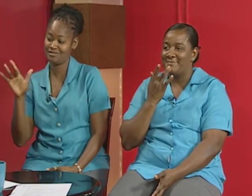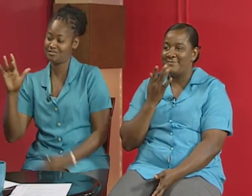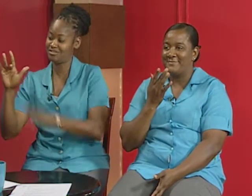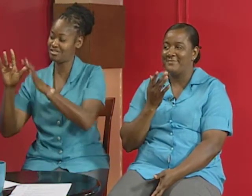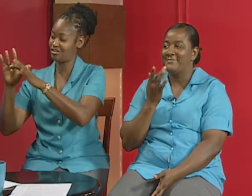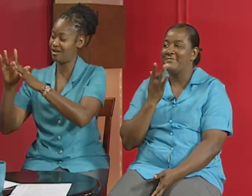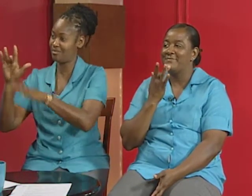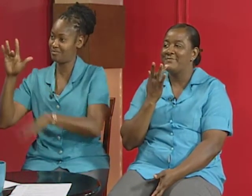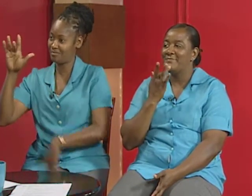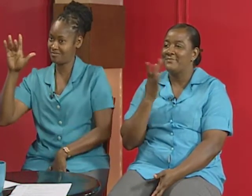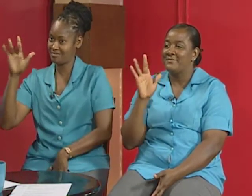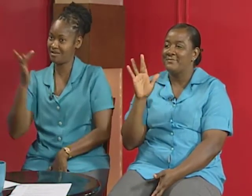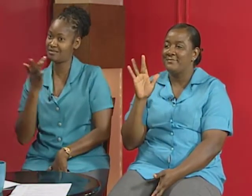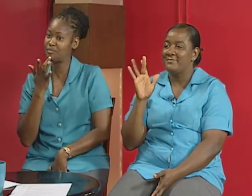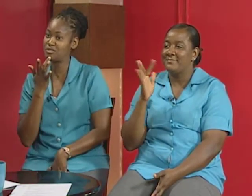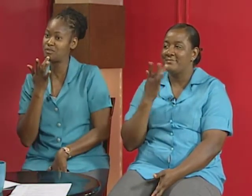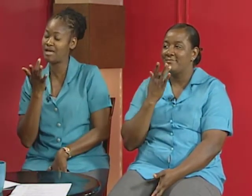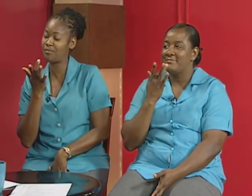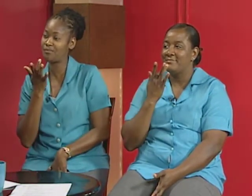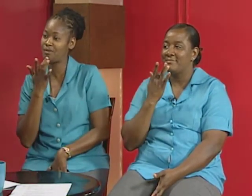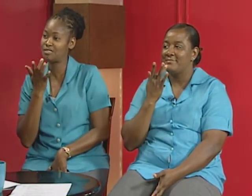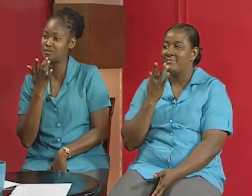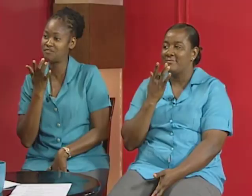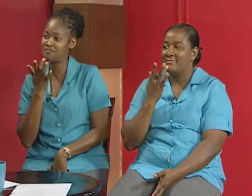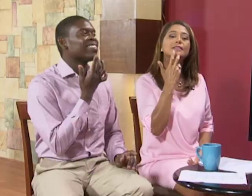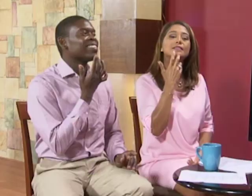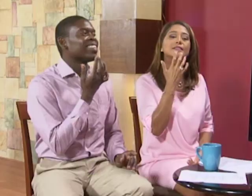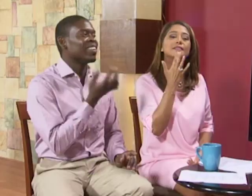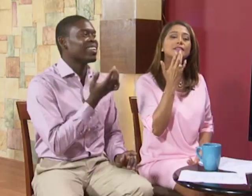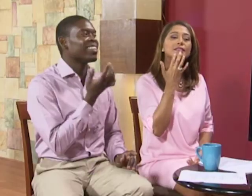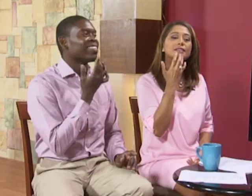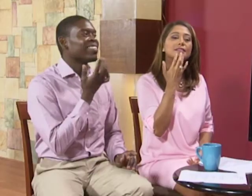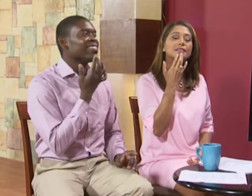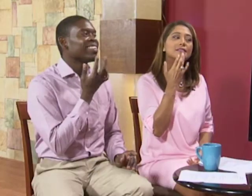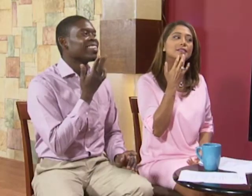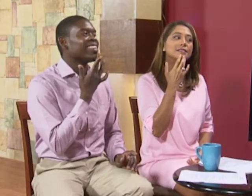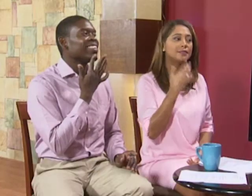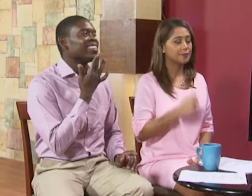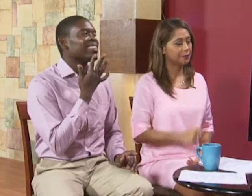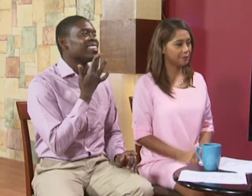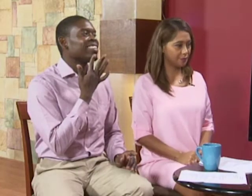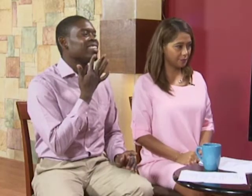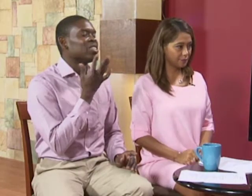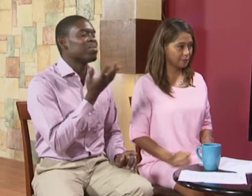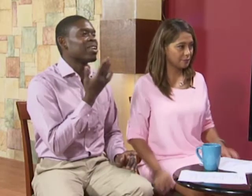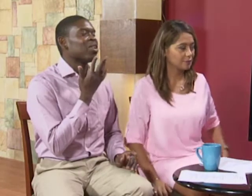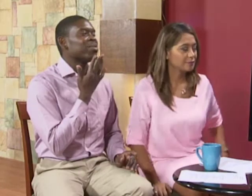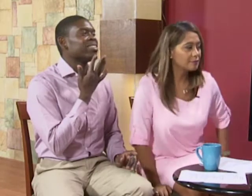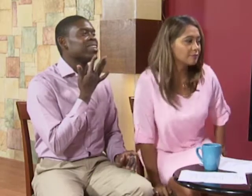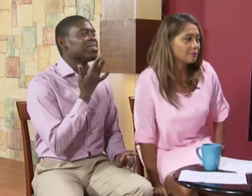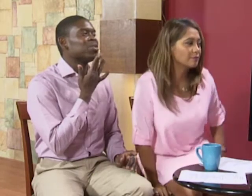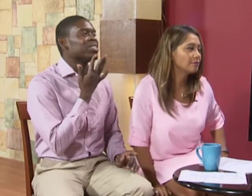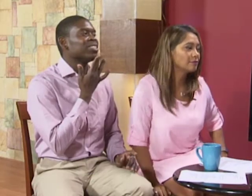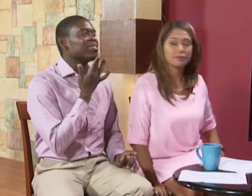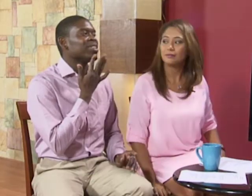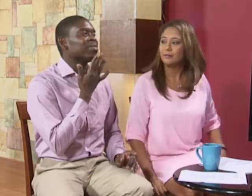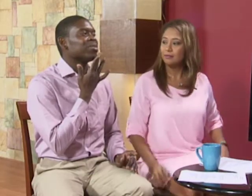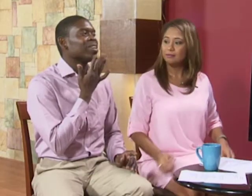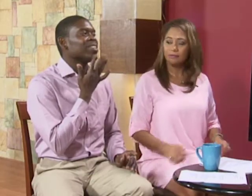favorite color yeah probably two times one two favorite okay okay does it matter how many times i do this to color